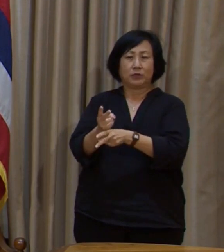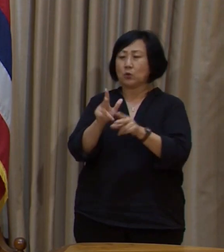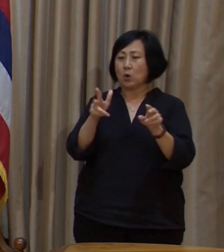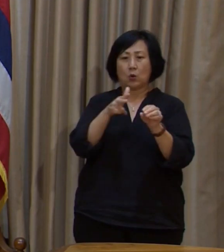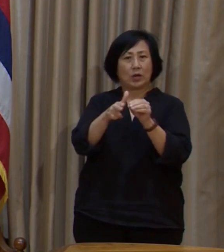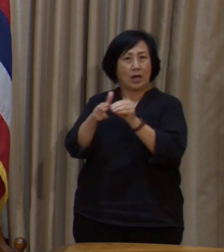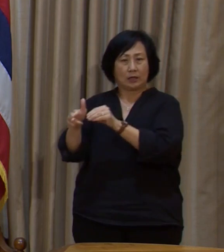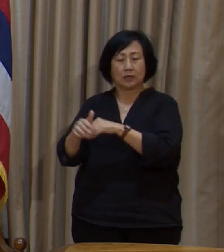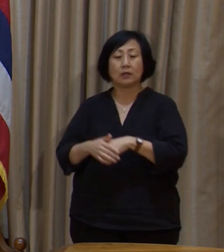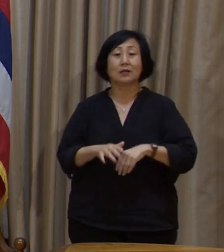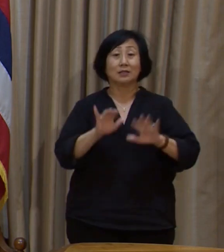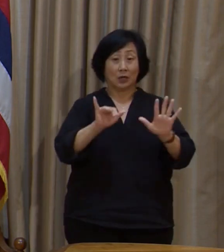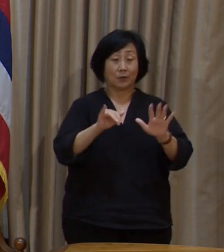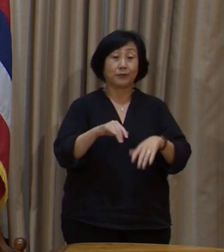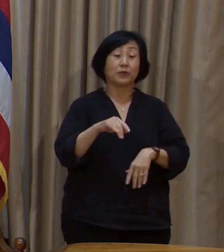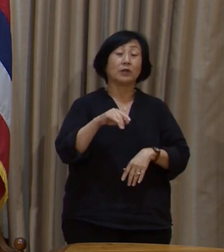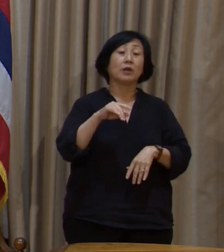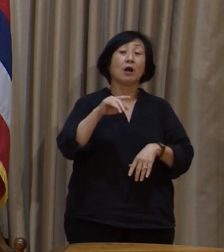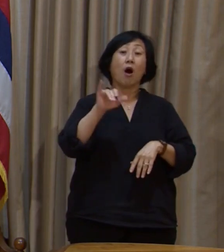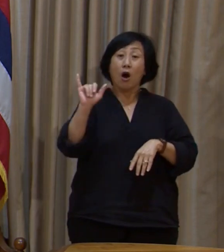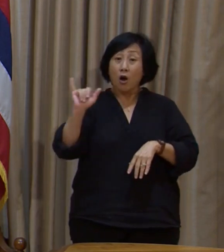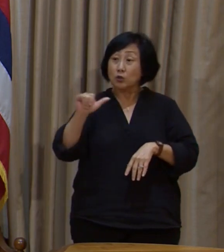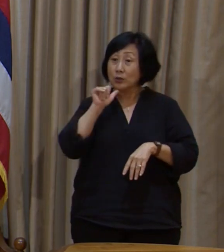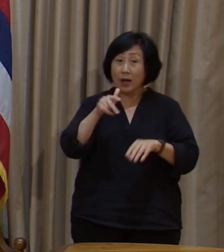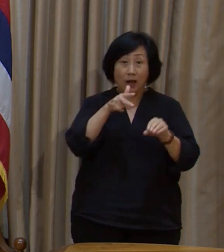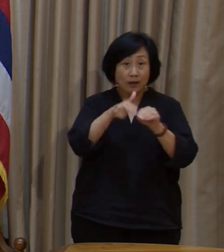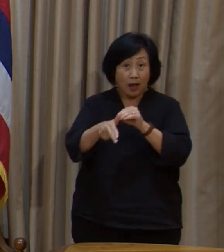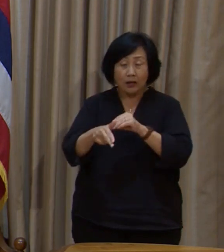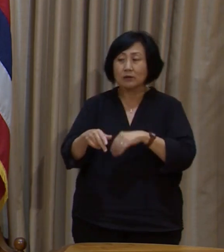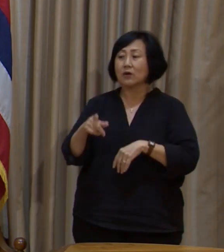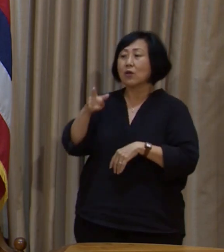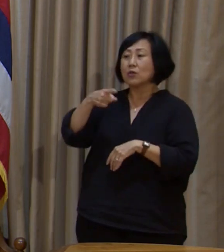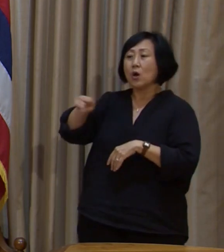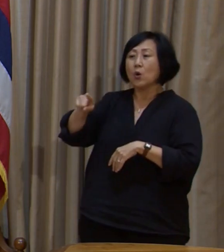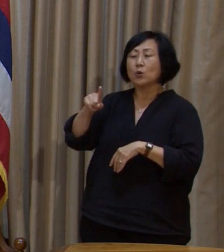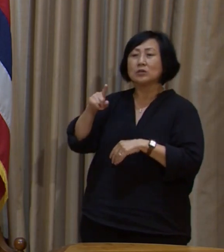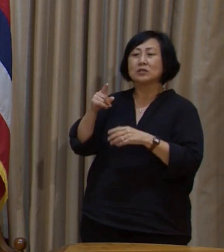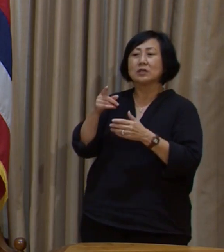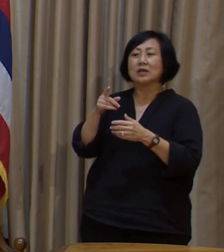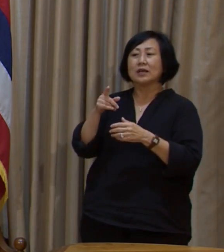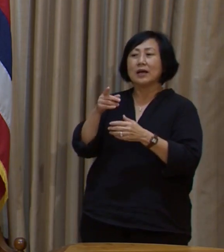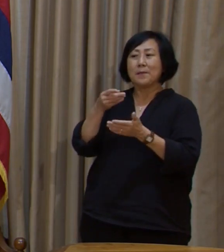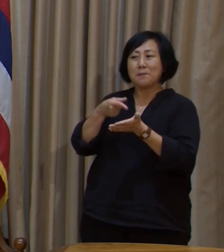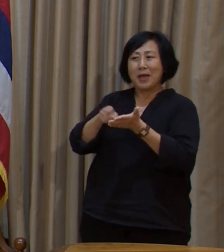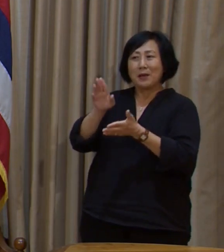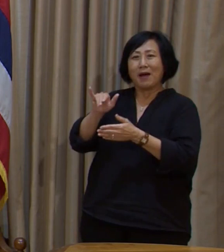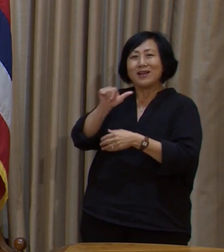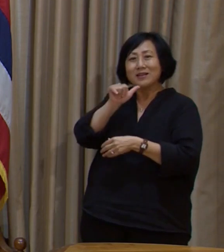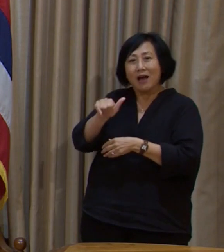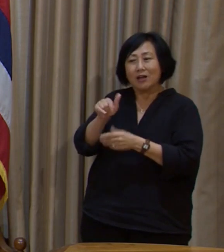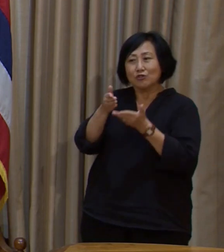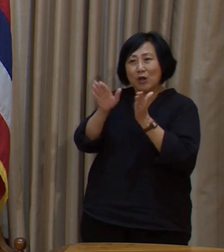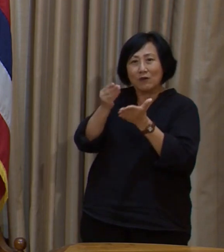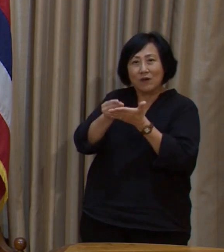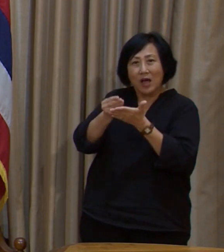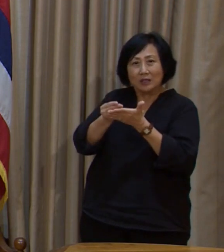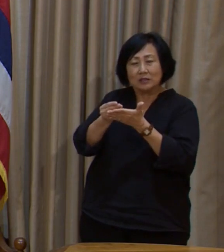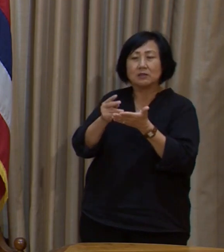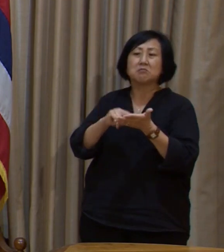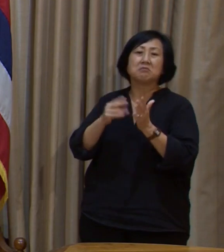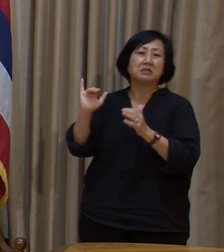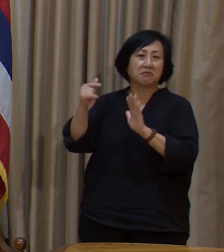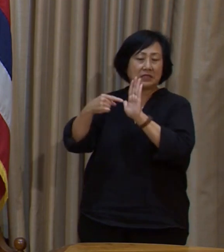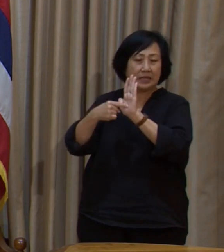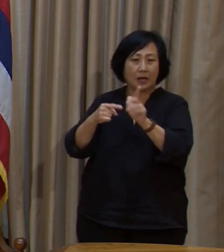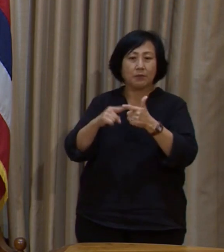furlough will not apply to jobs funded by non-General Fund sources. That includes employees in the